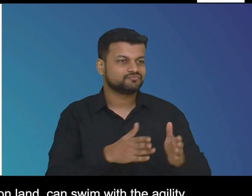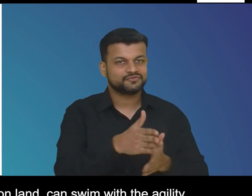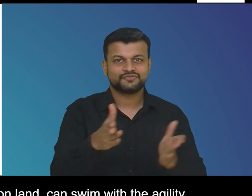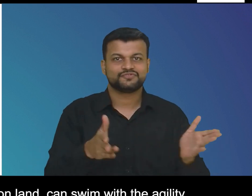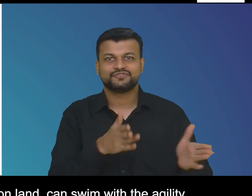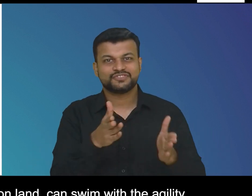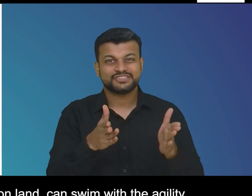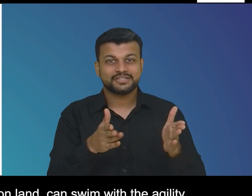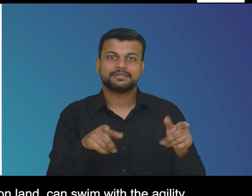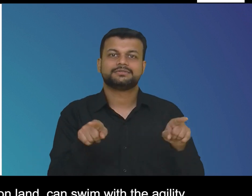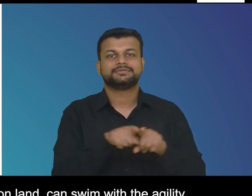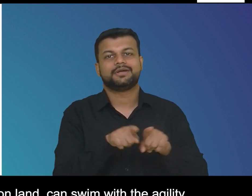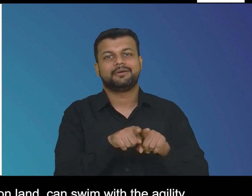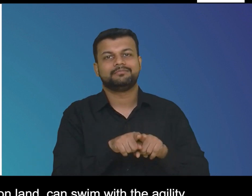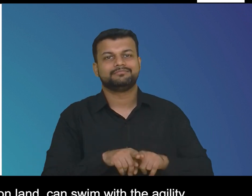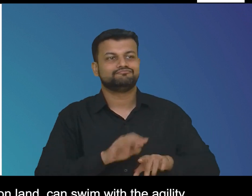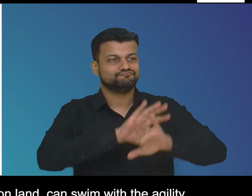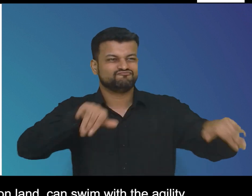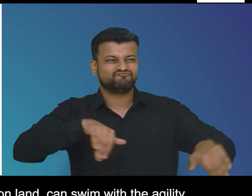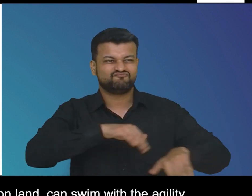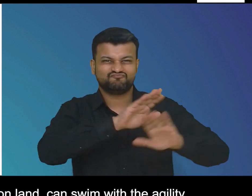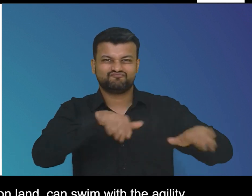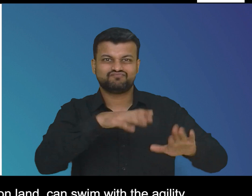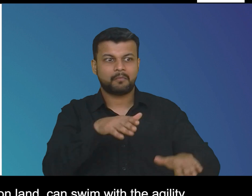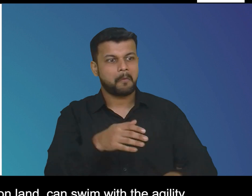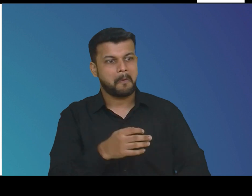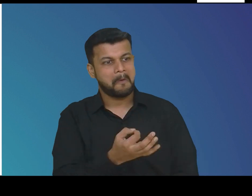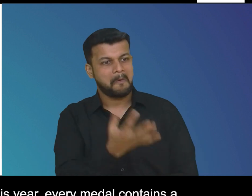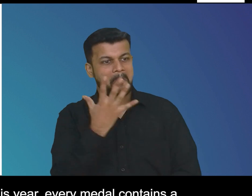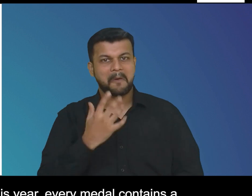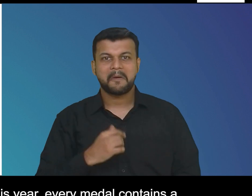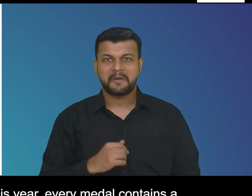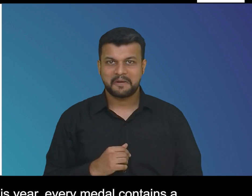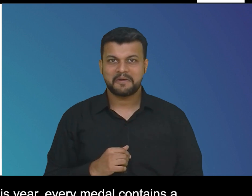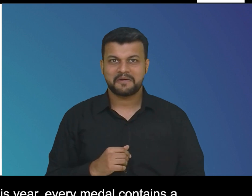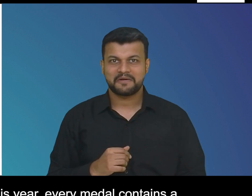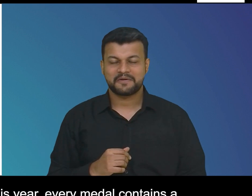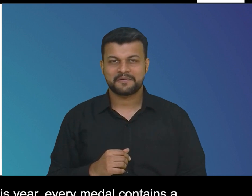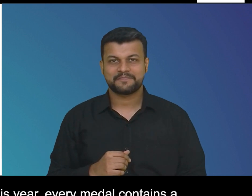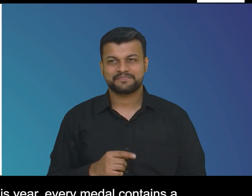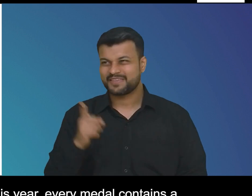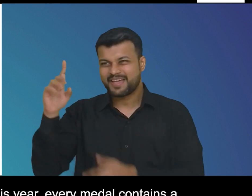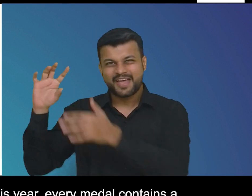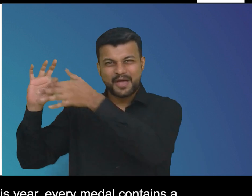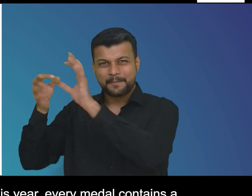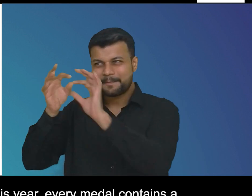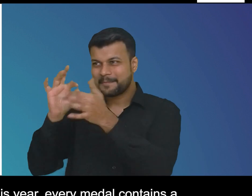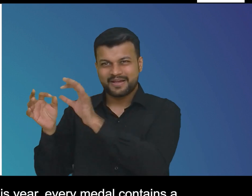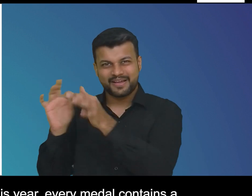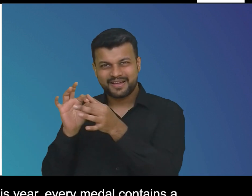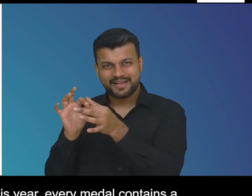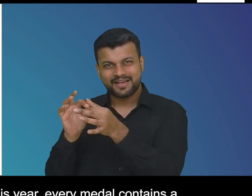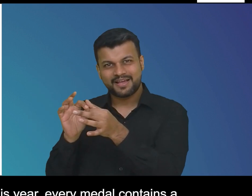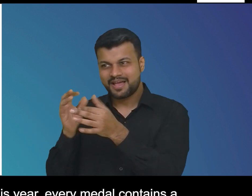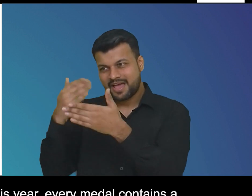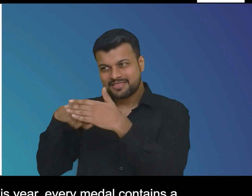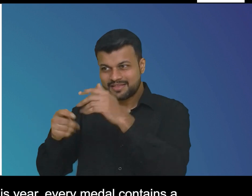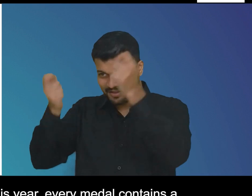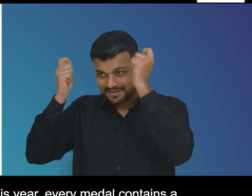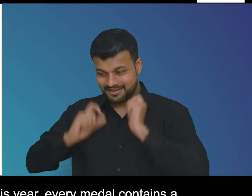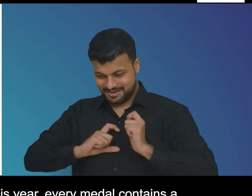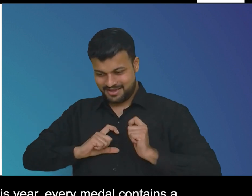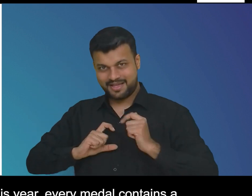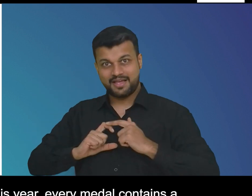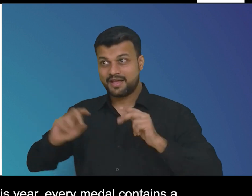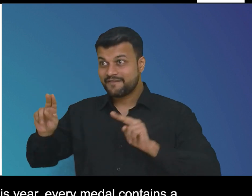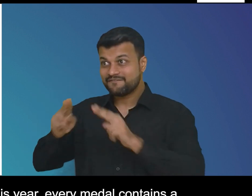swim with the agility of fish in the pool similar to the olympic games this year every medal contains a